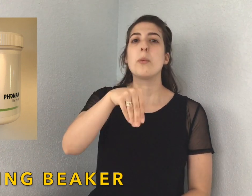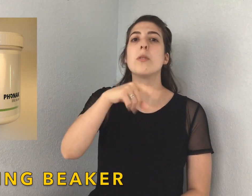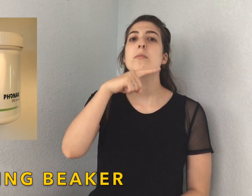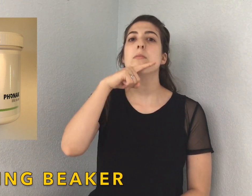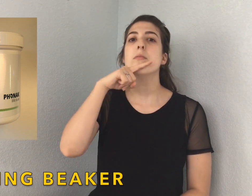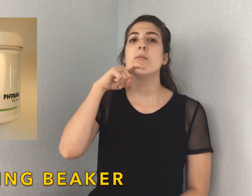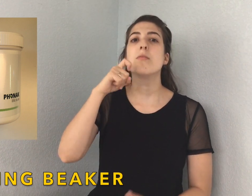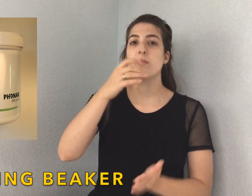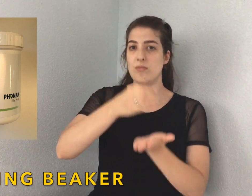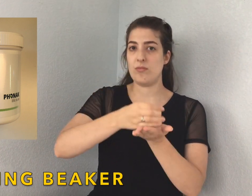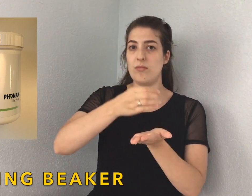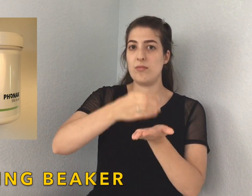Drying beaker.